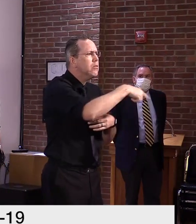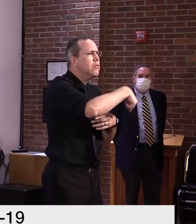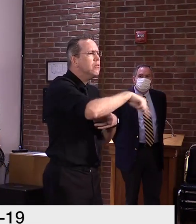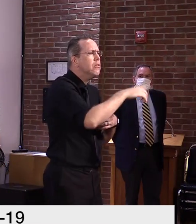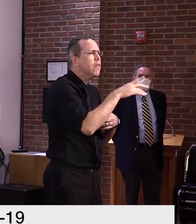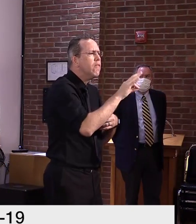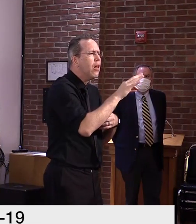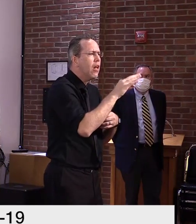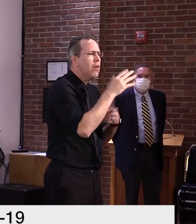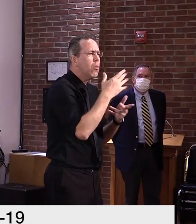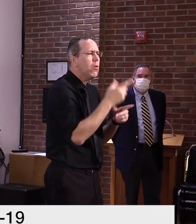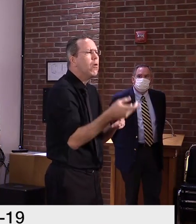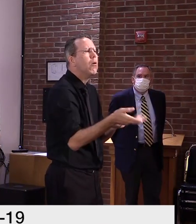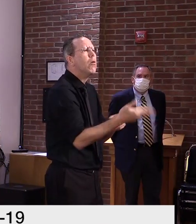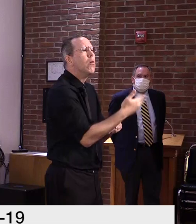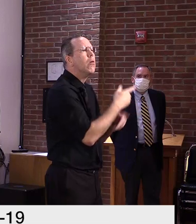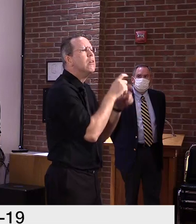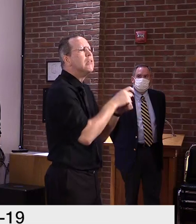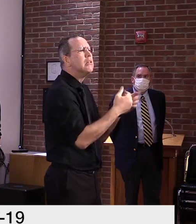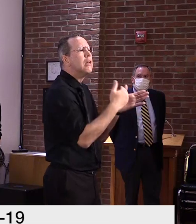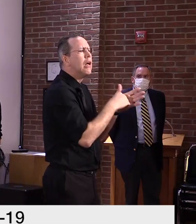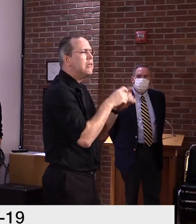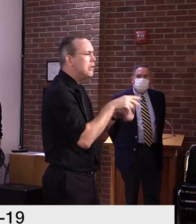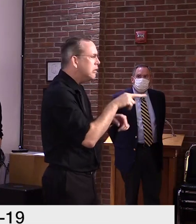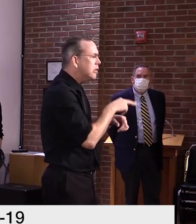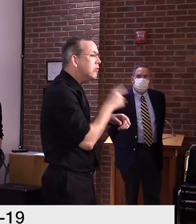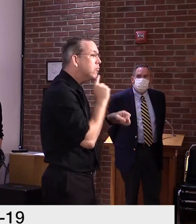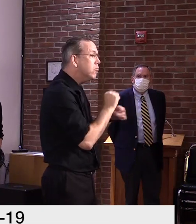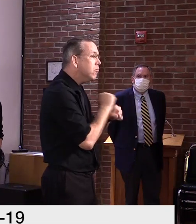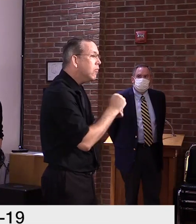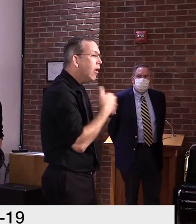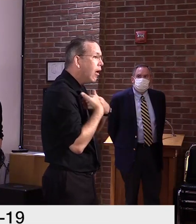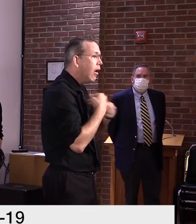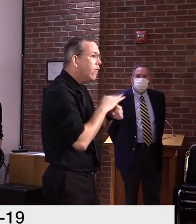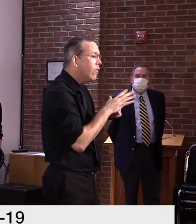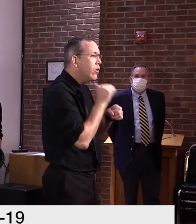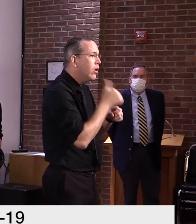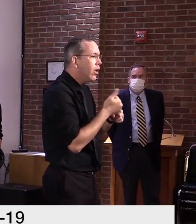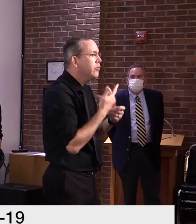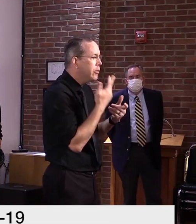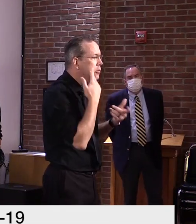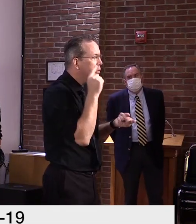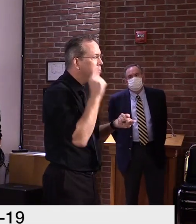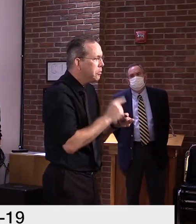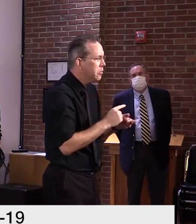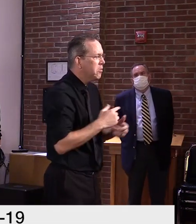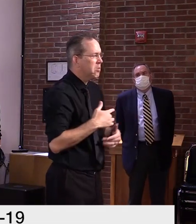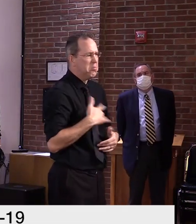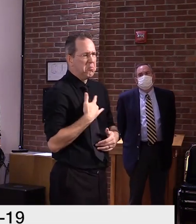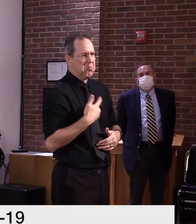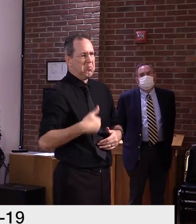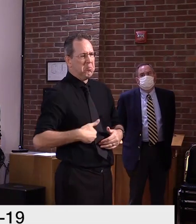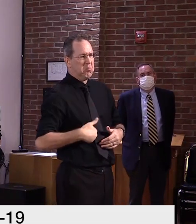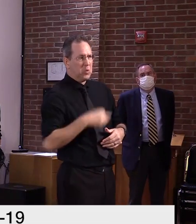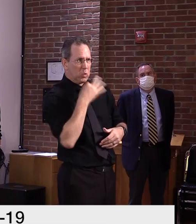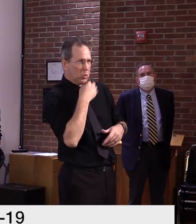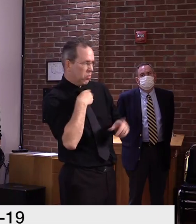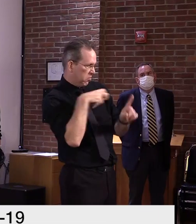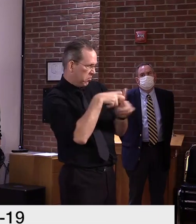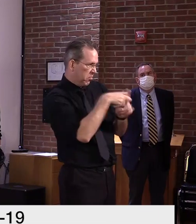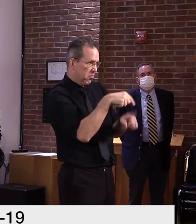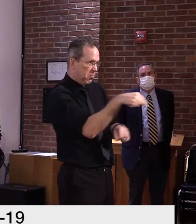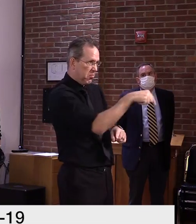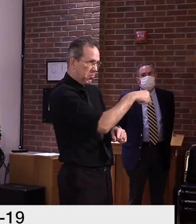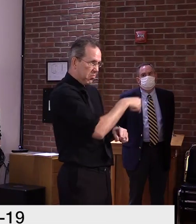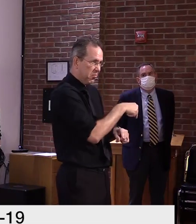are bearing that out. But I don't think it'll be a long amount of time before we can offer more because so